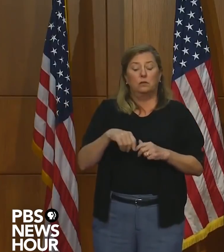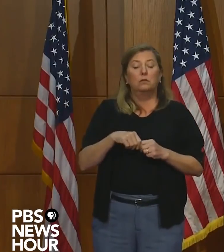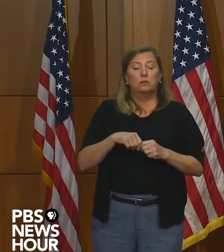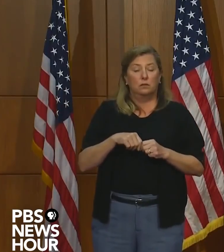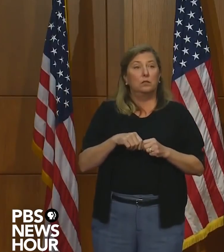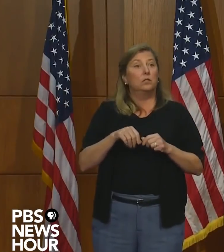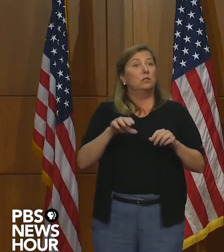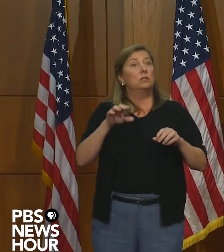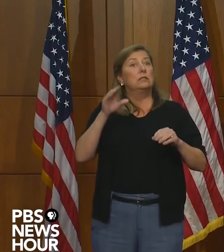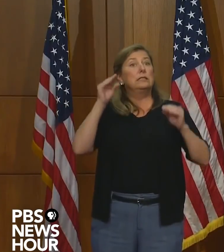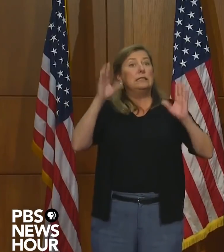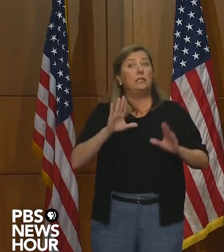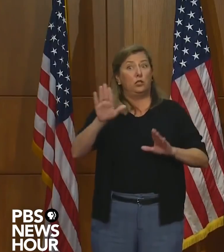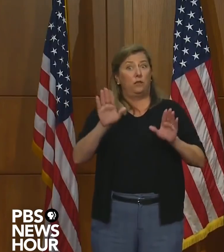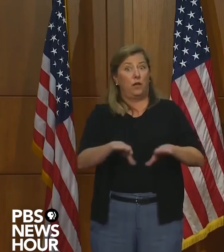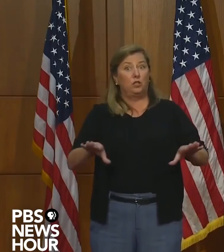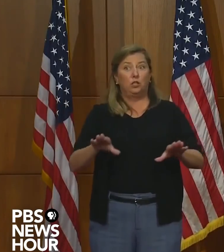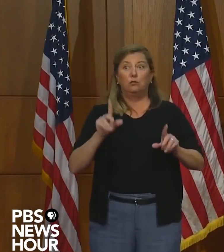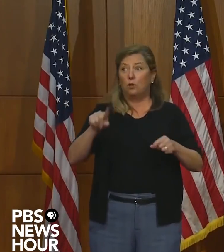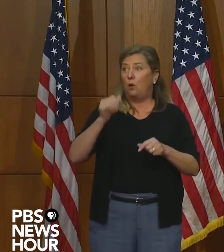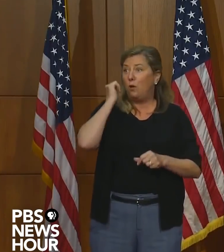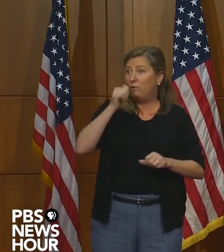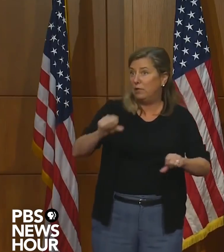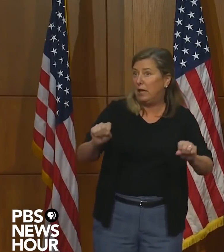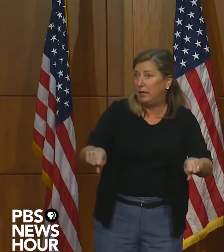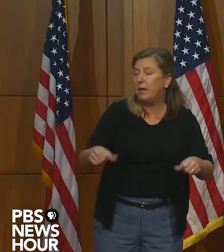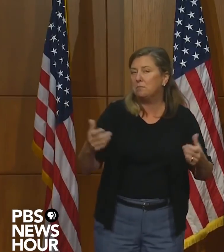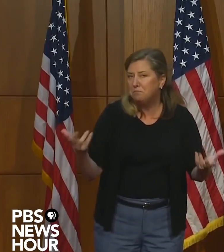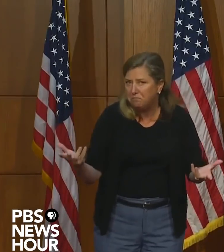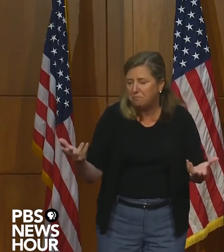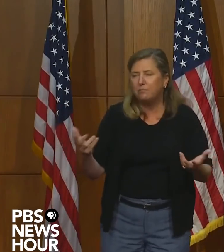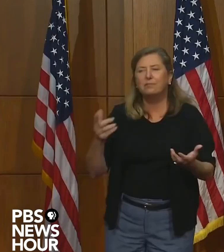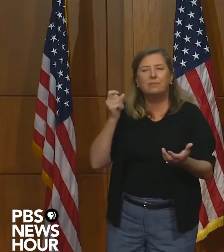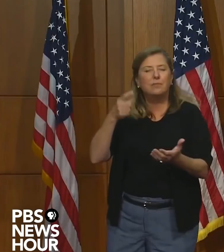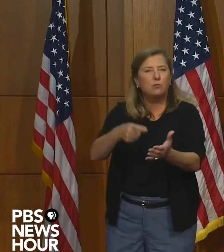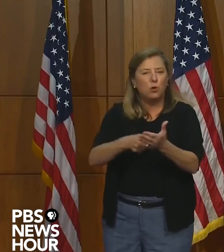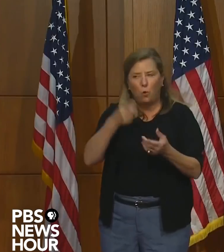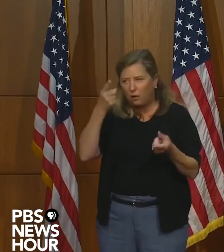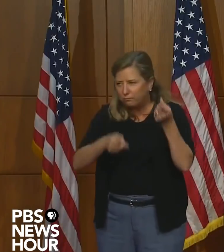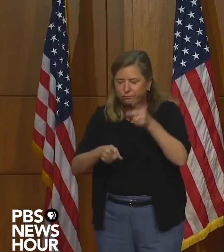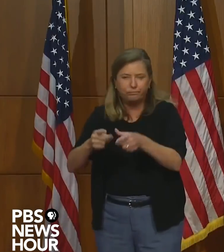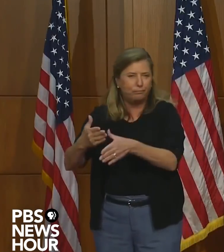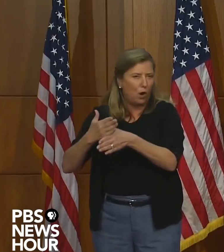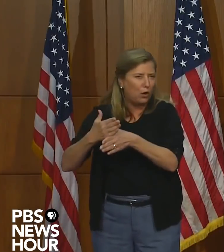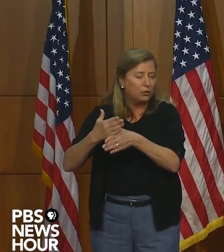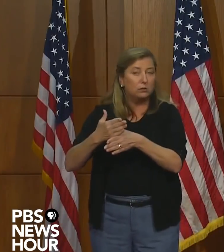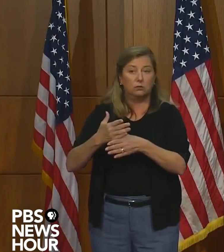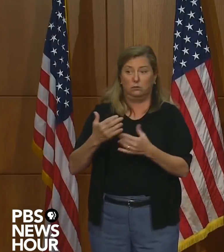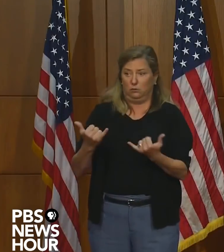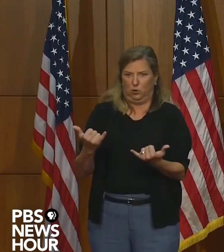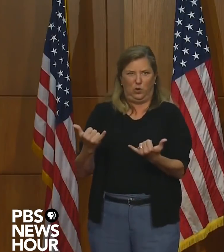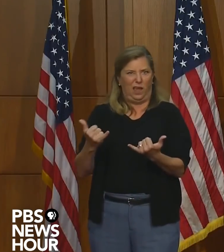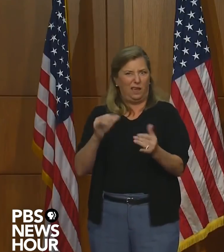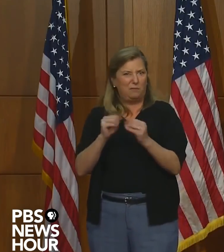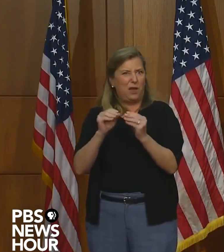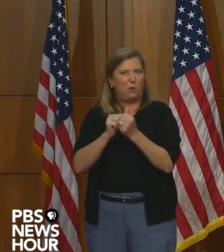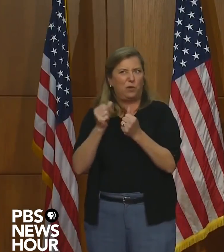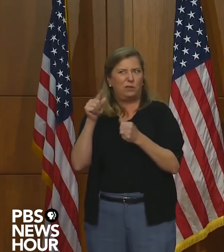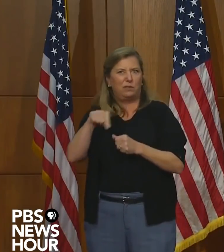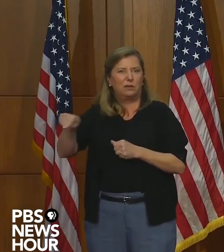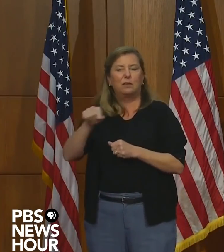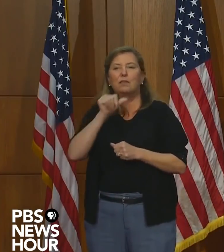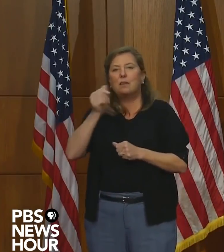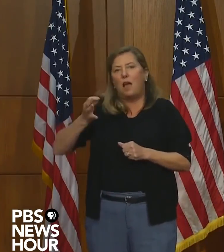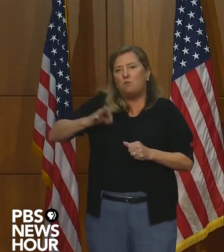a daily basis. It's certainly going to take partnerships. I met today with a ton of, uh, members of the nonprofit, uh,